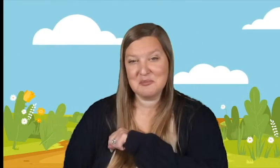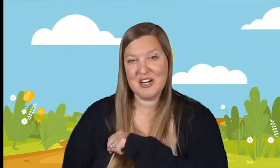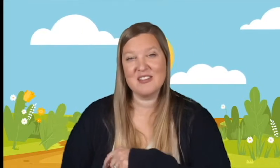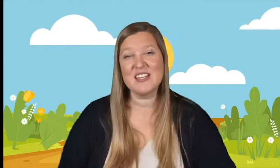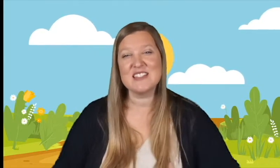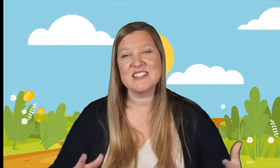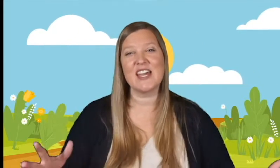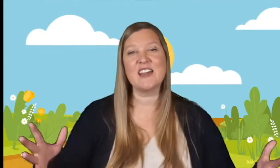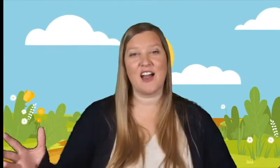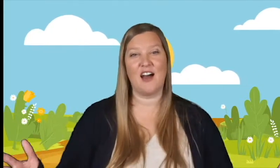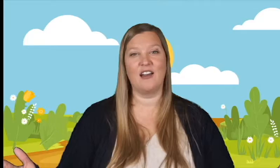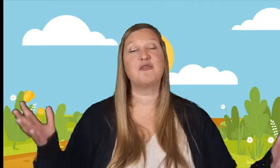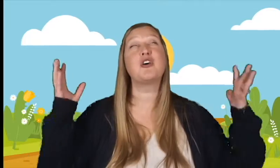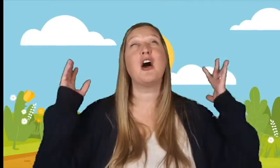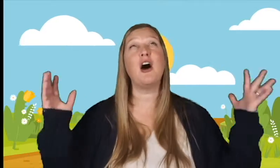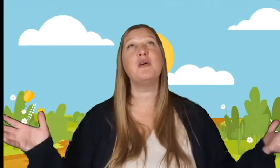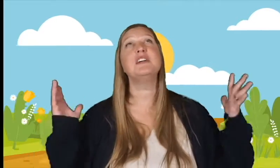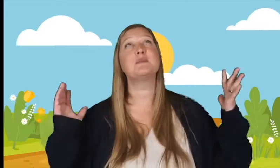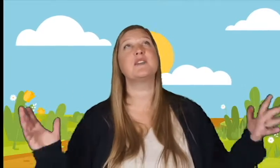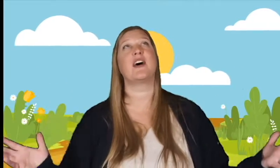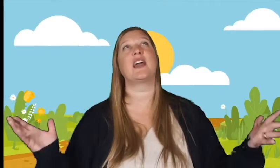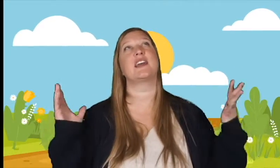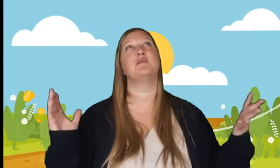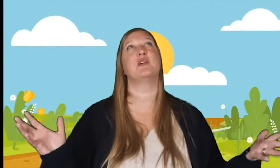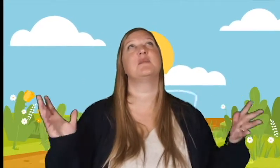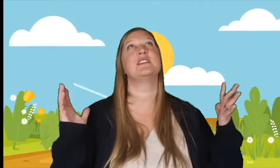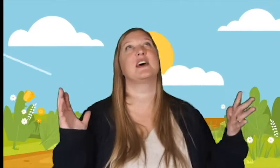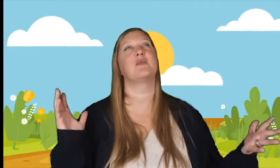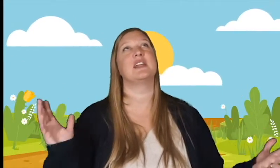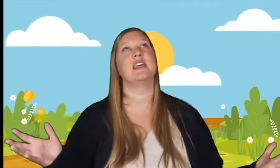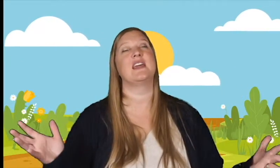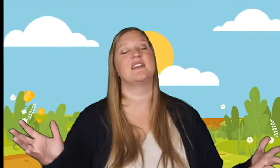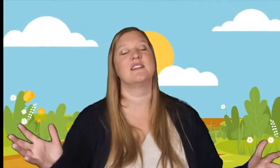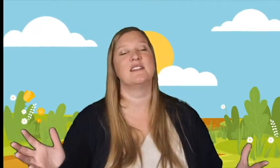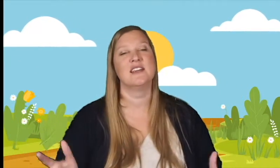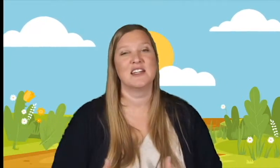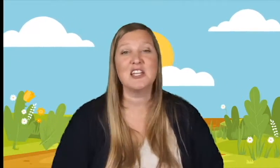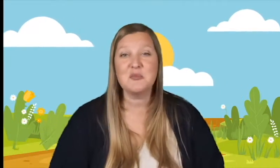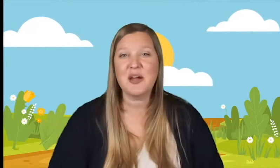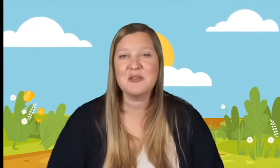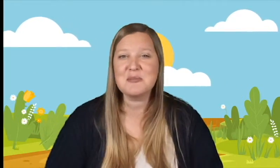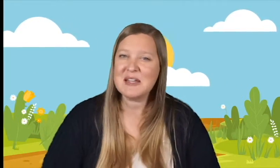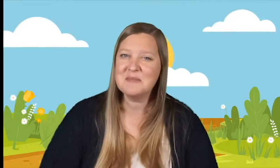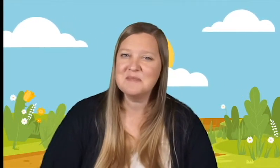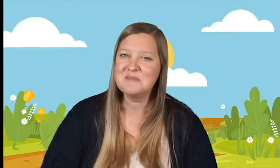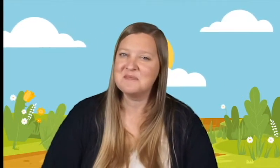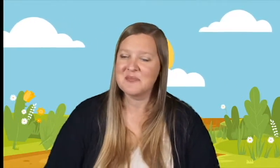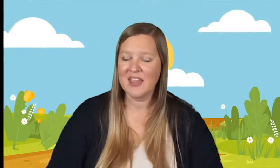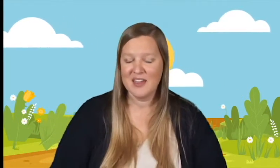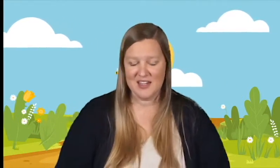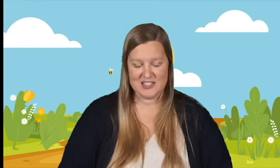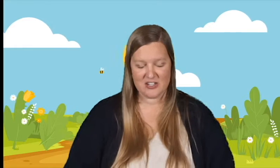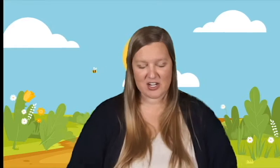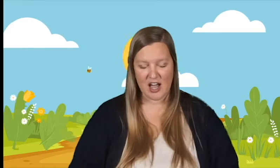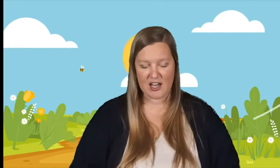prayer. And let's thank God for always providing in moments that we need. Can you pray with me? Dear God,